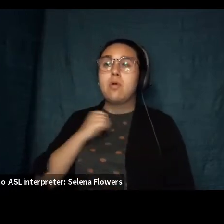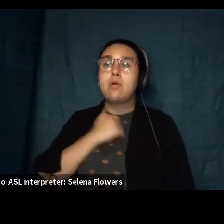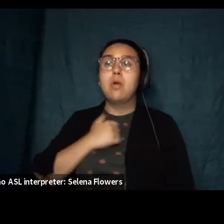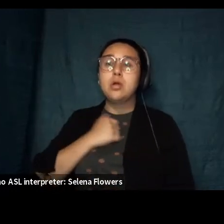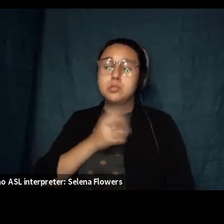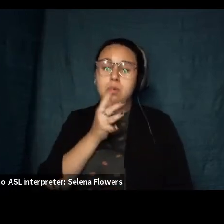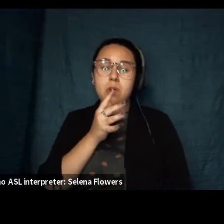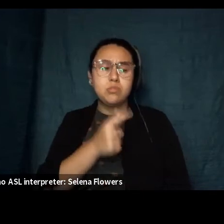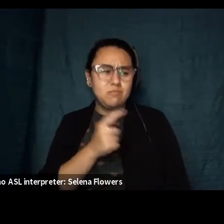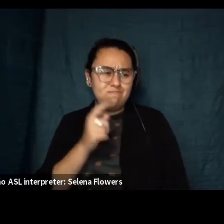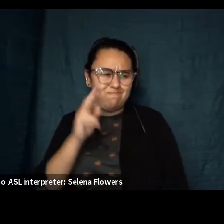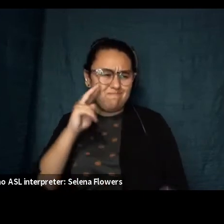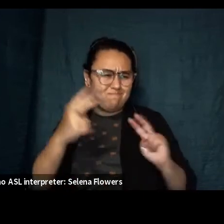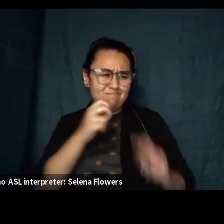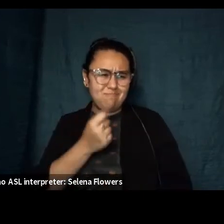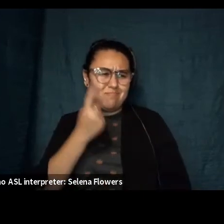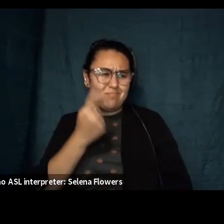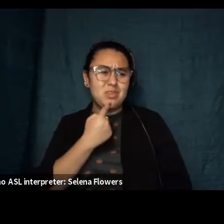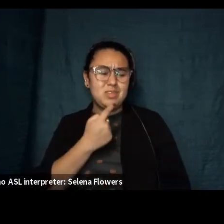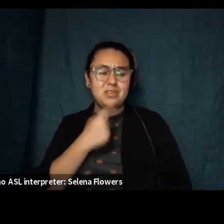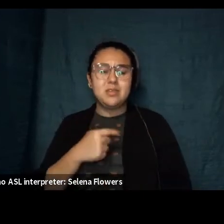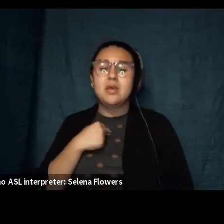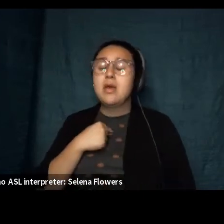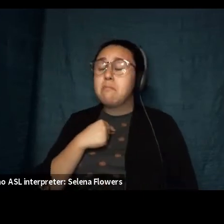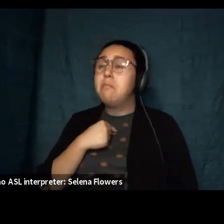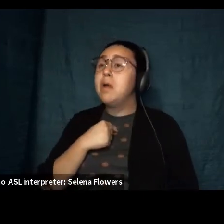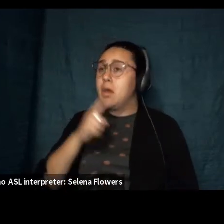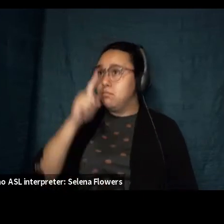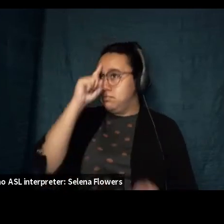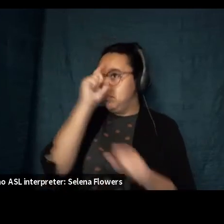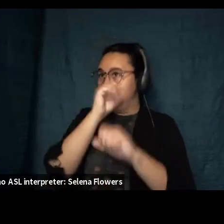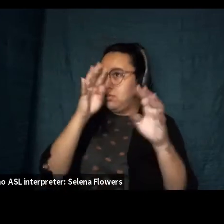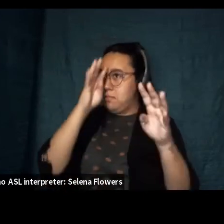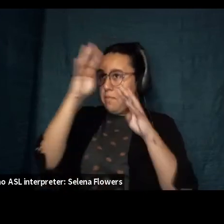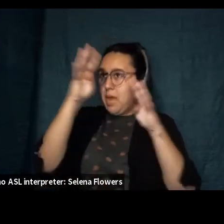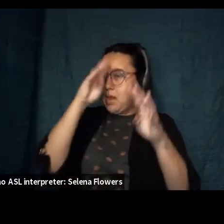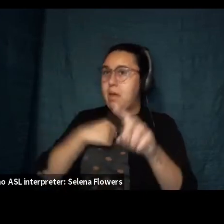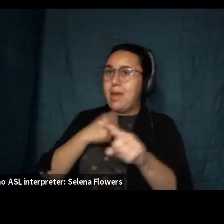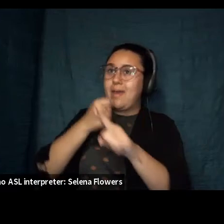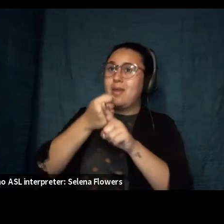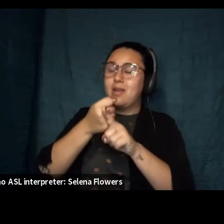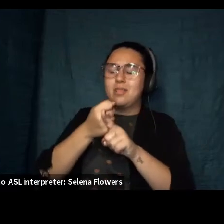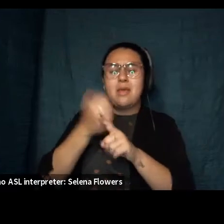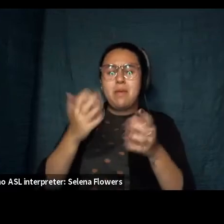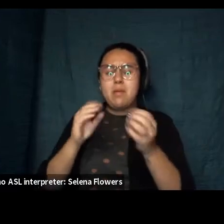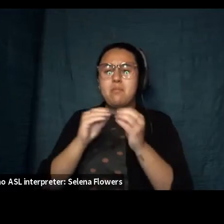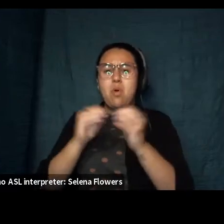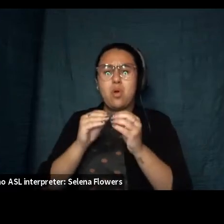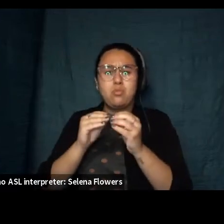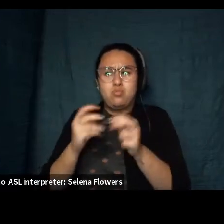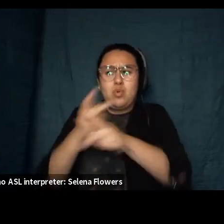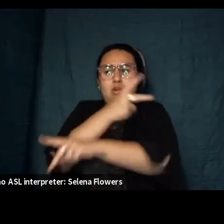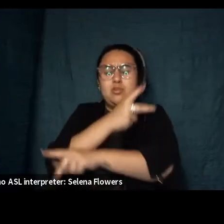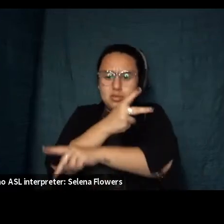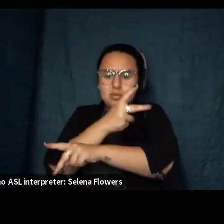that i may have created a memory of hitting her is more troubling to me than the possibility of having actually done so regardless